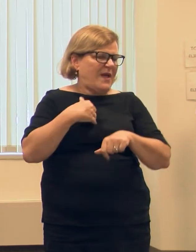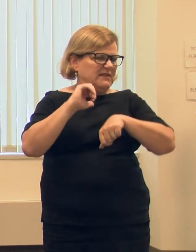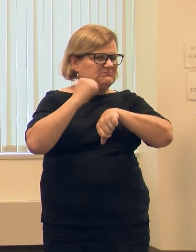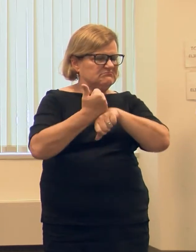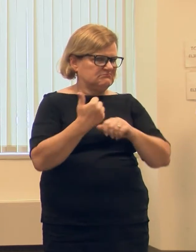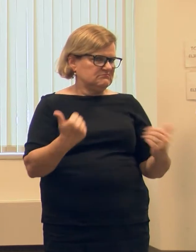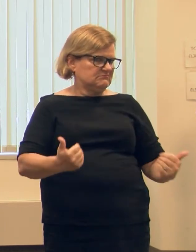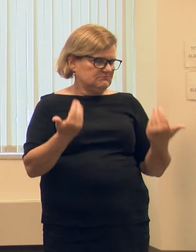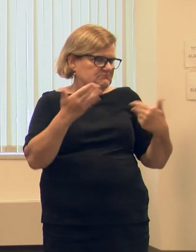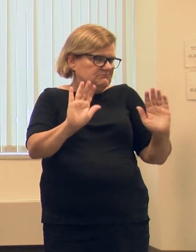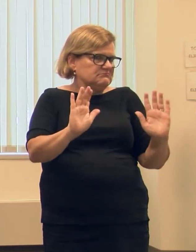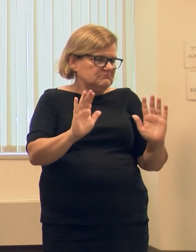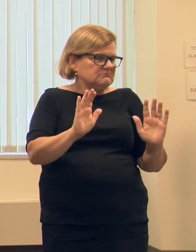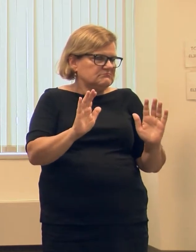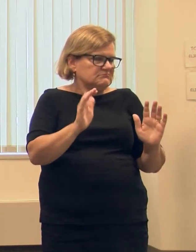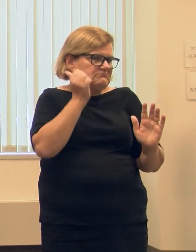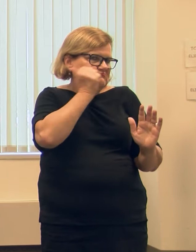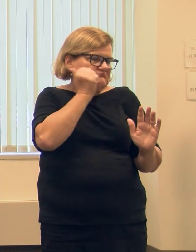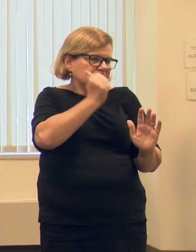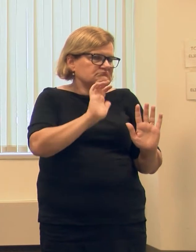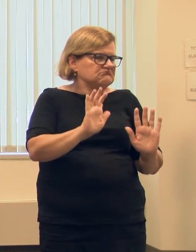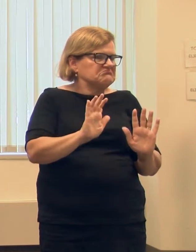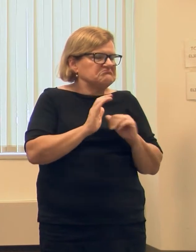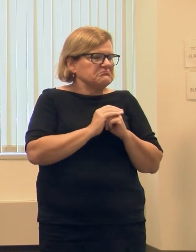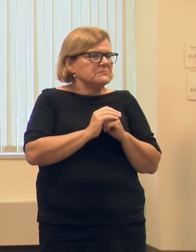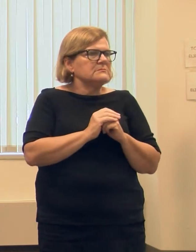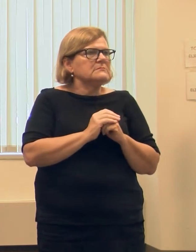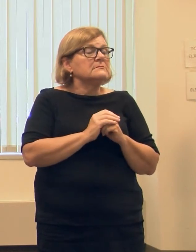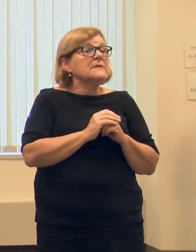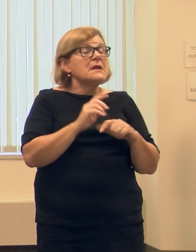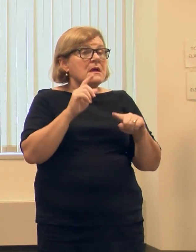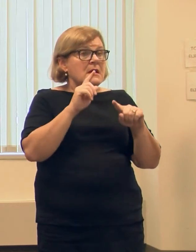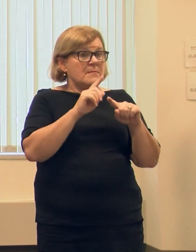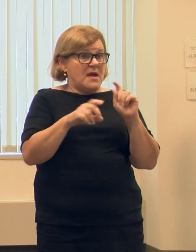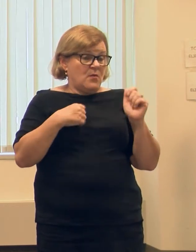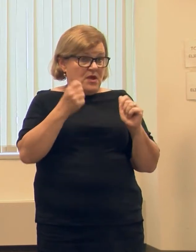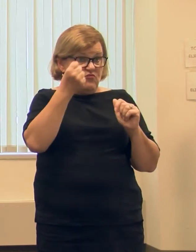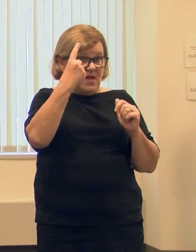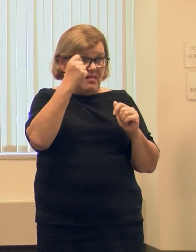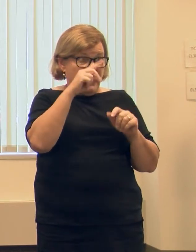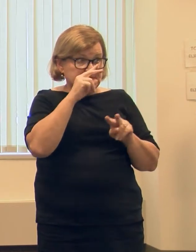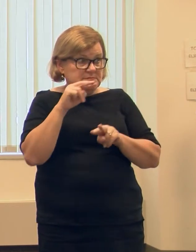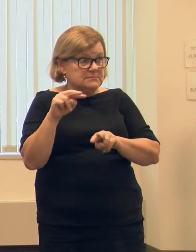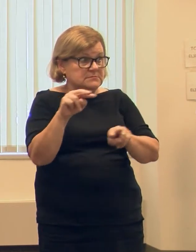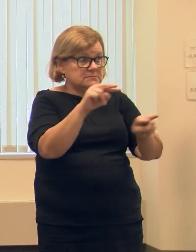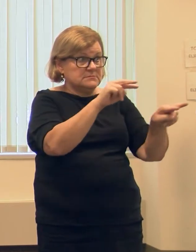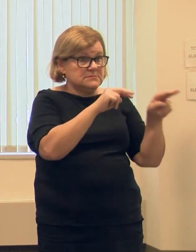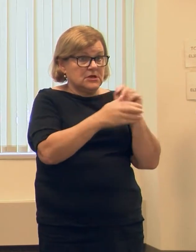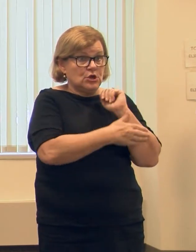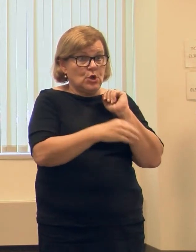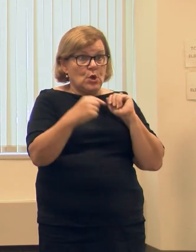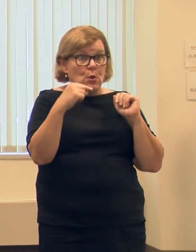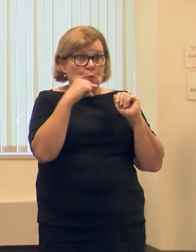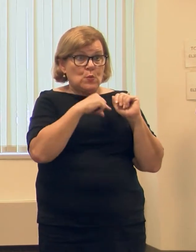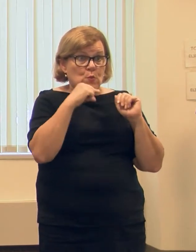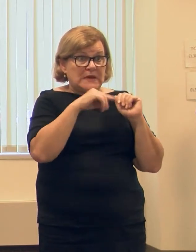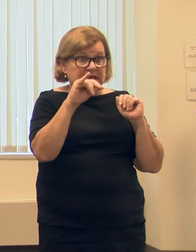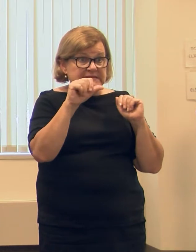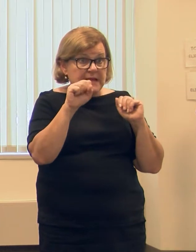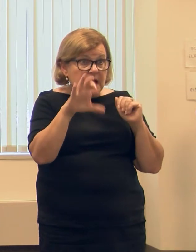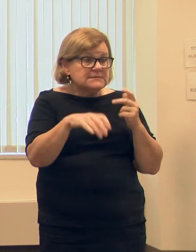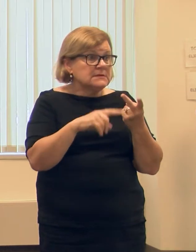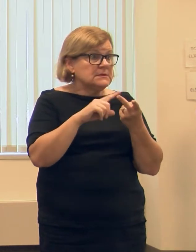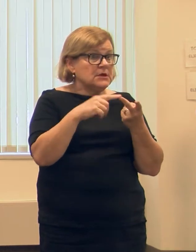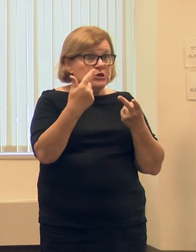place day in and day out. What we realize in looking across the country, the Wisconsin election, Georgia